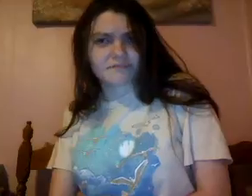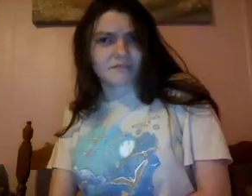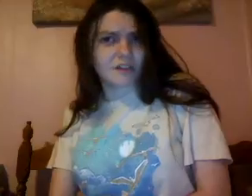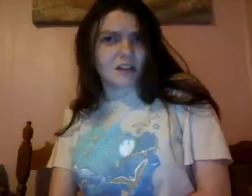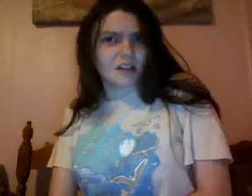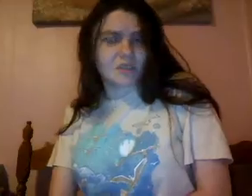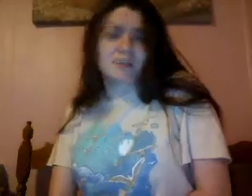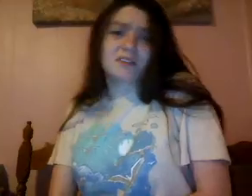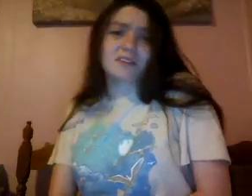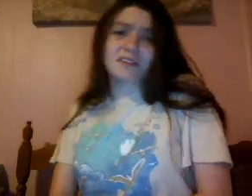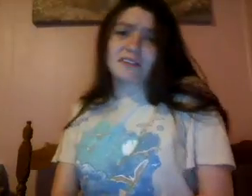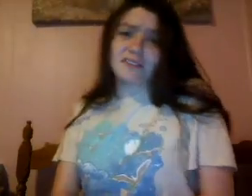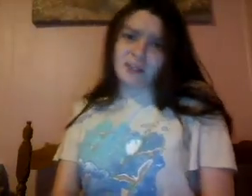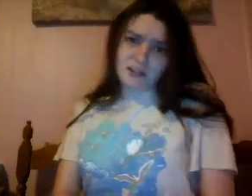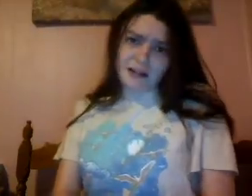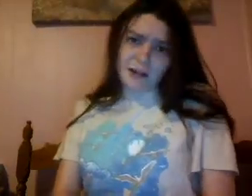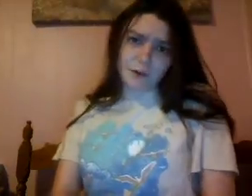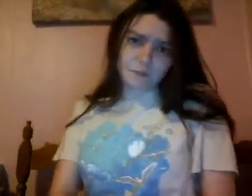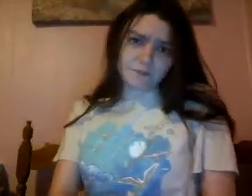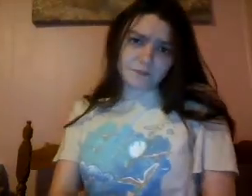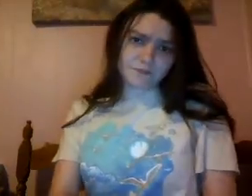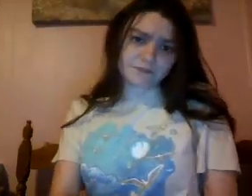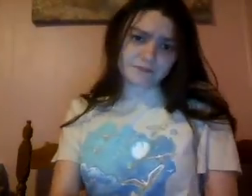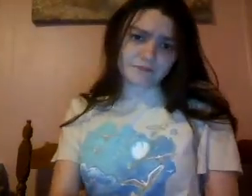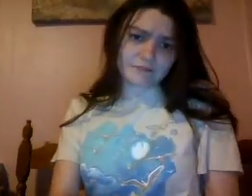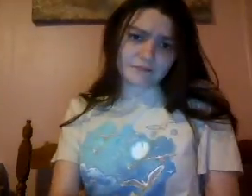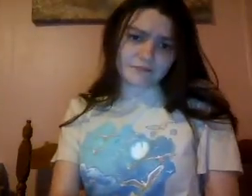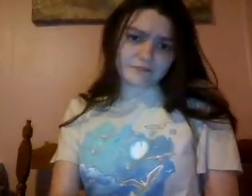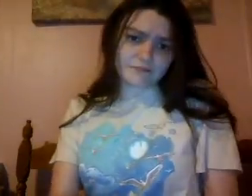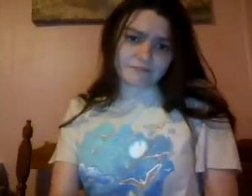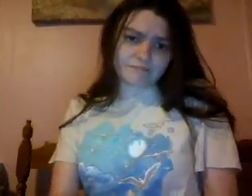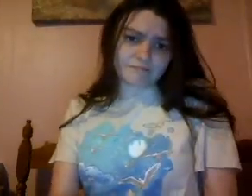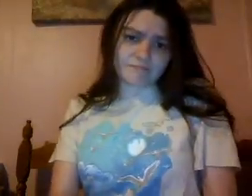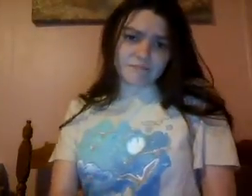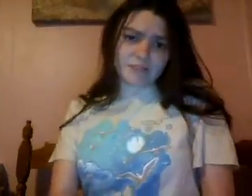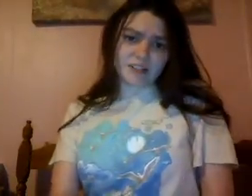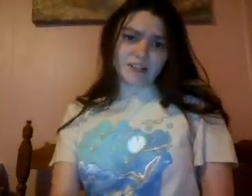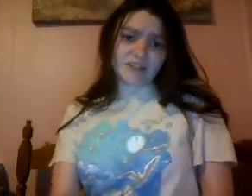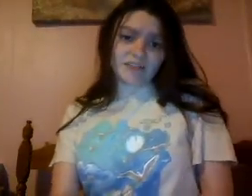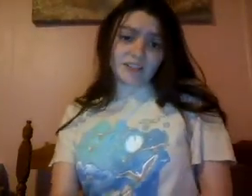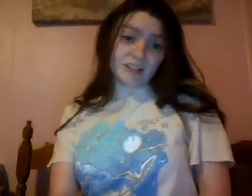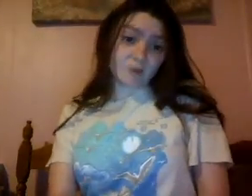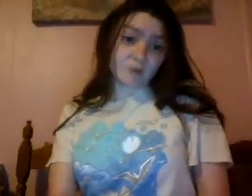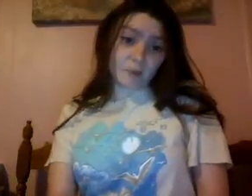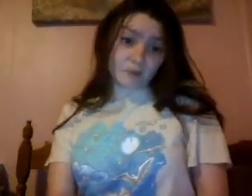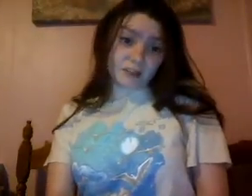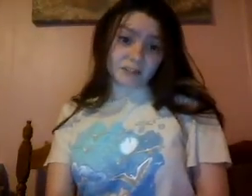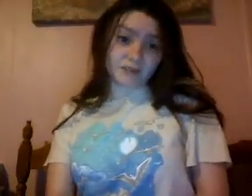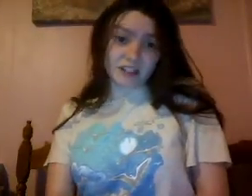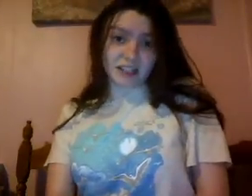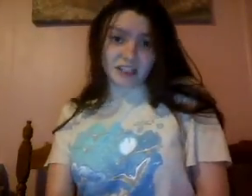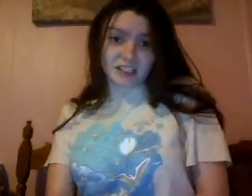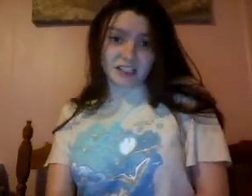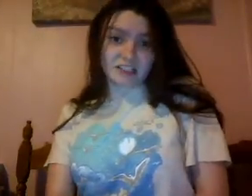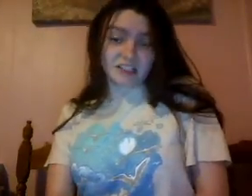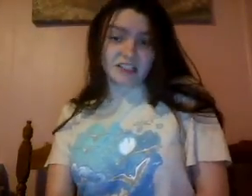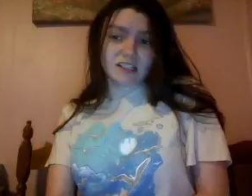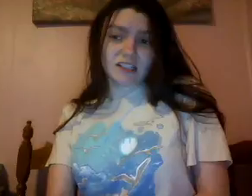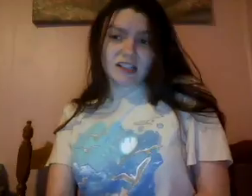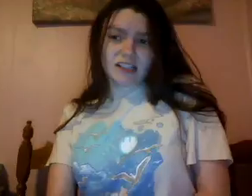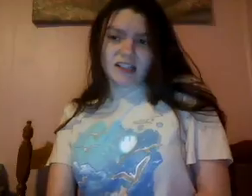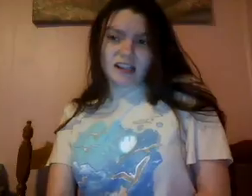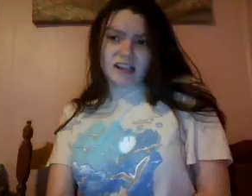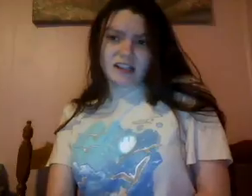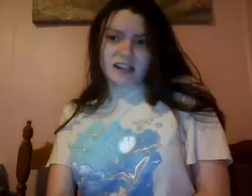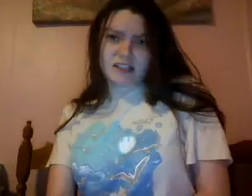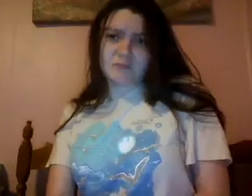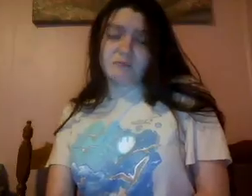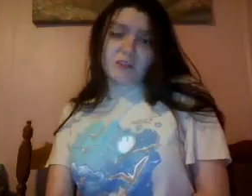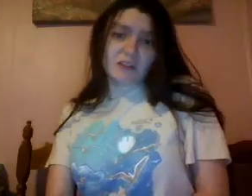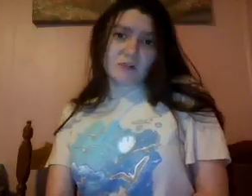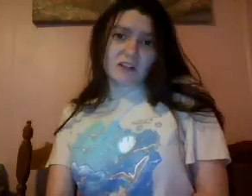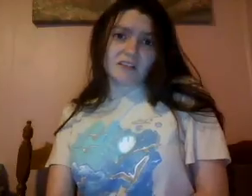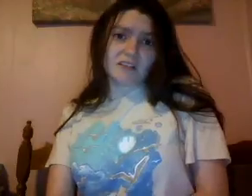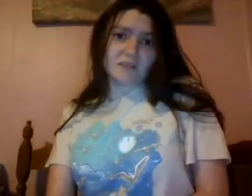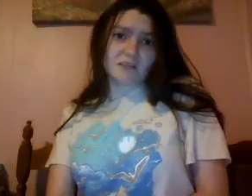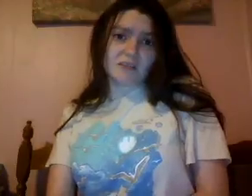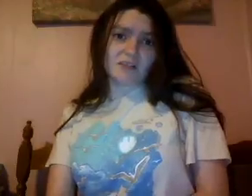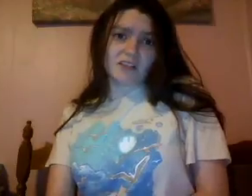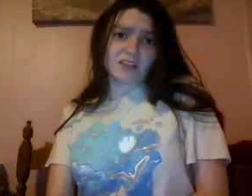So it's on Deviantart now. Because I finally remembered it again. It's much better than my first